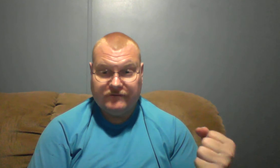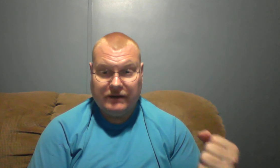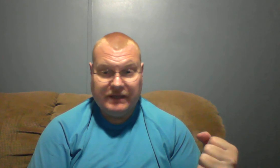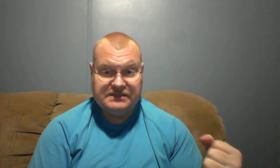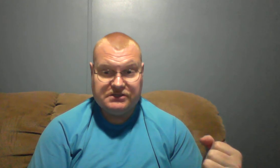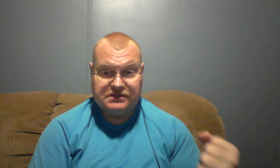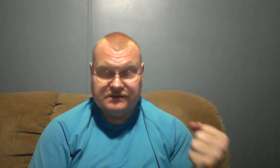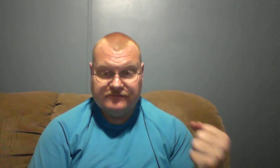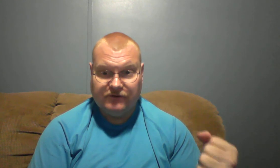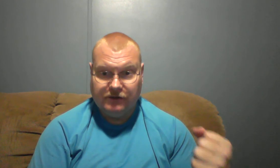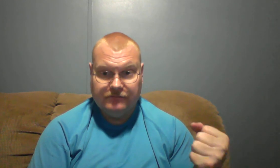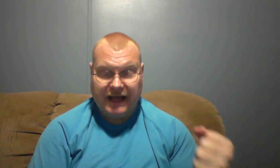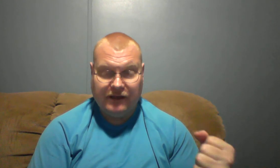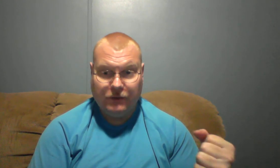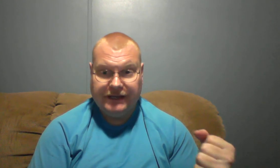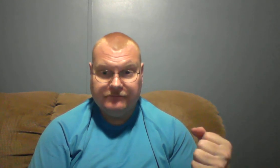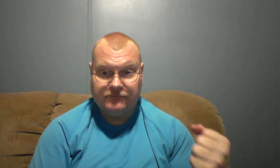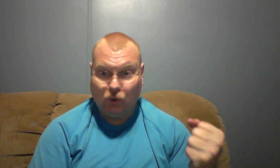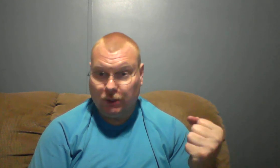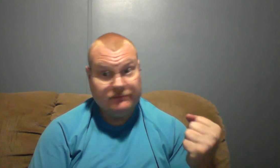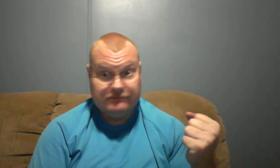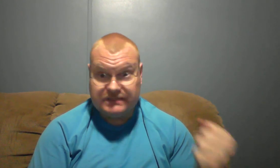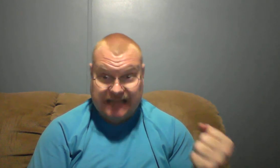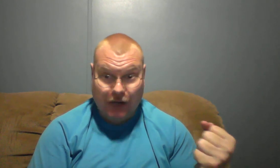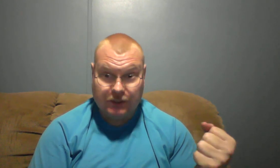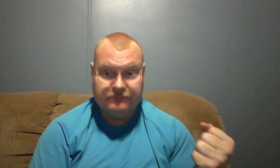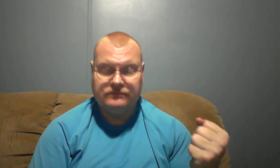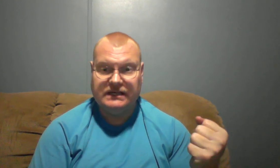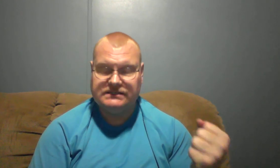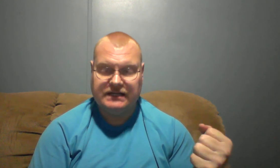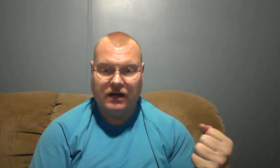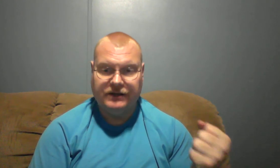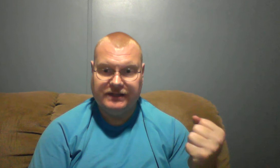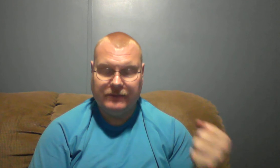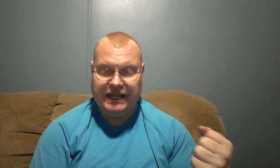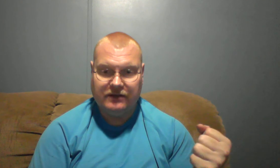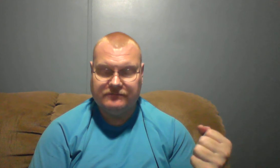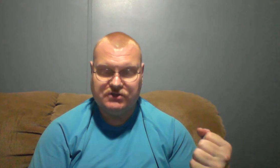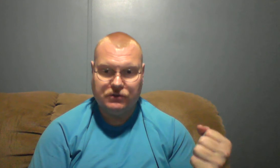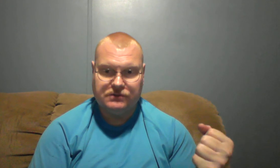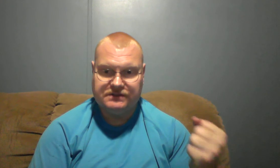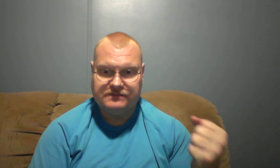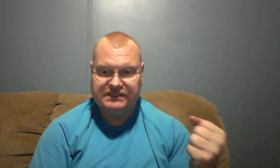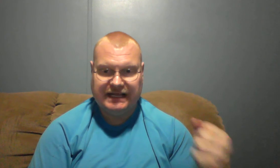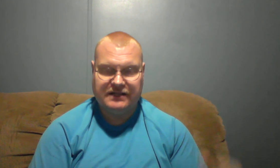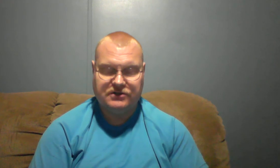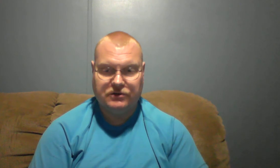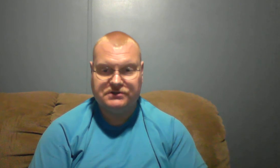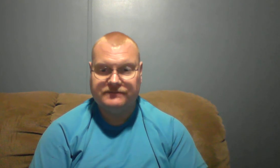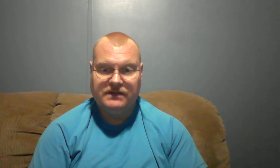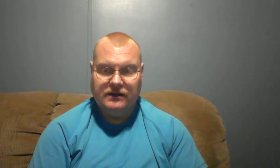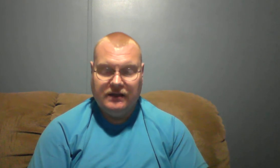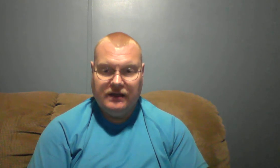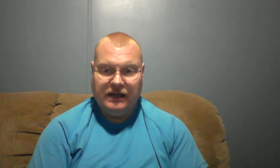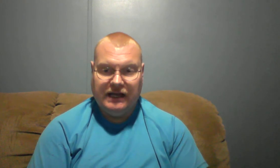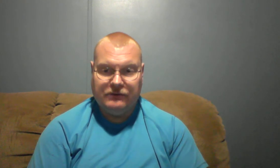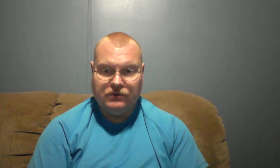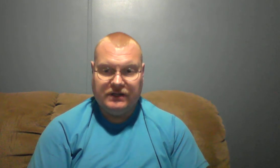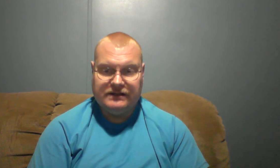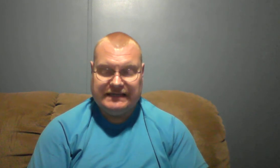messages for Halloween or Samhain as they call it in the pagan circles satanic circles we're going to dig